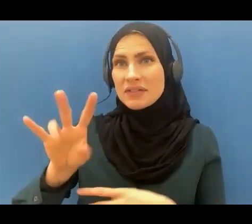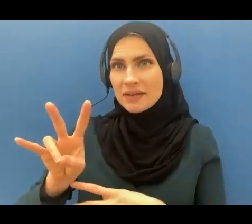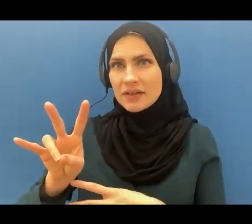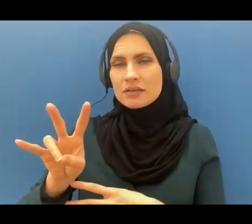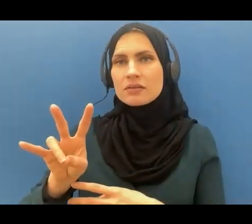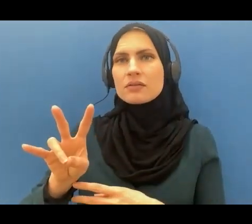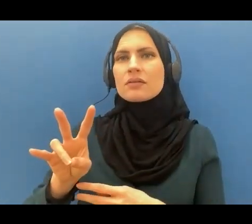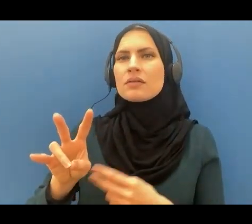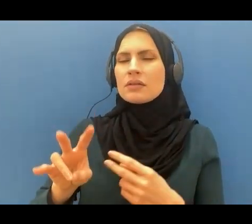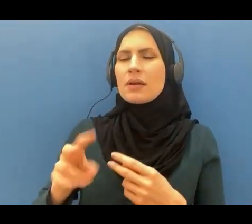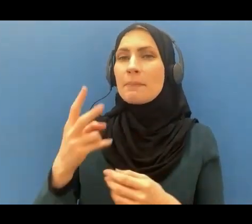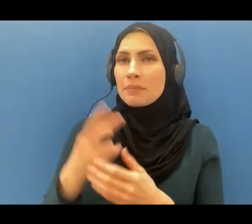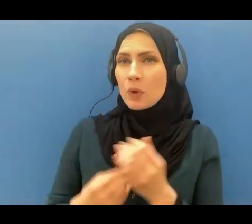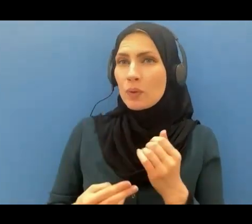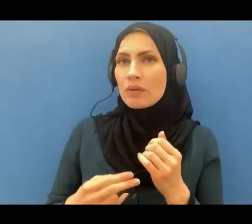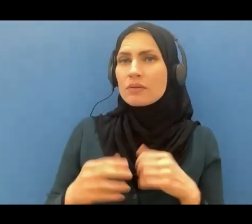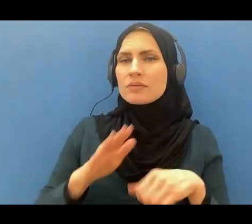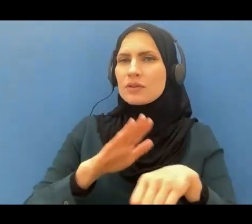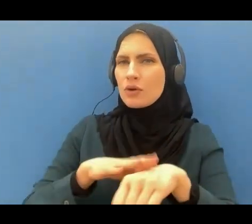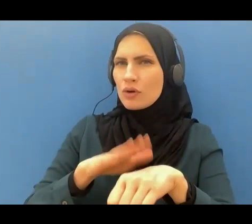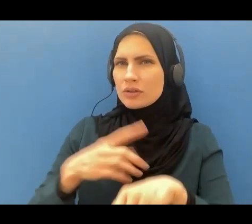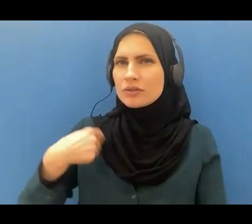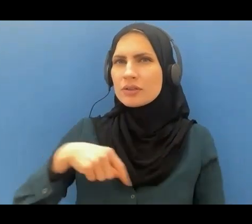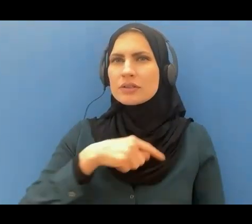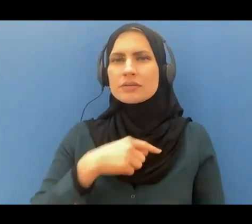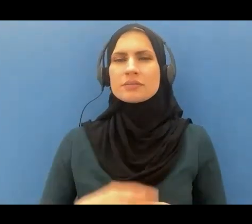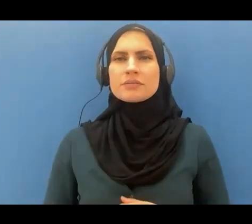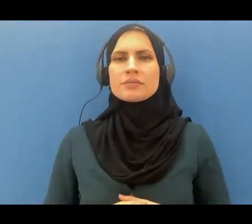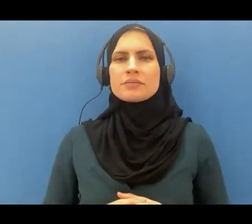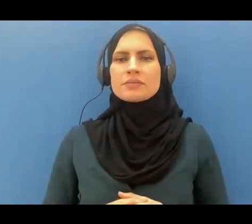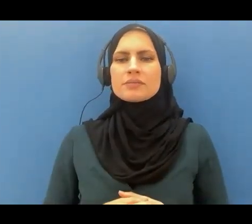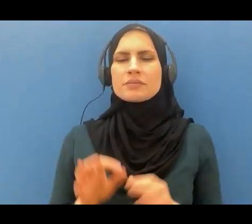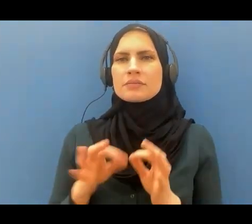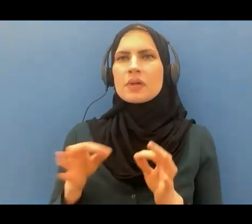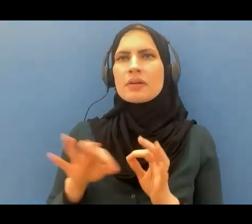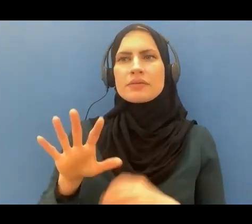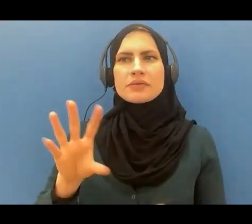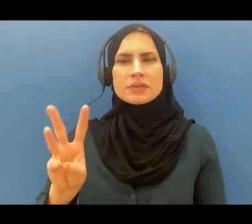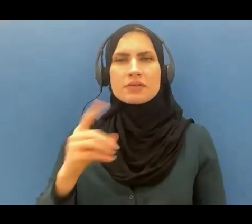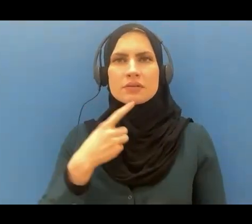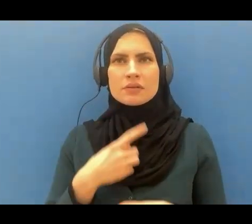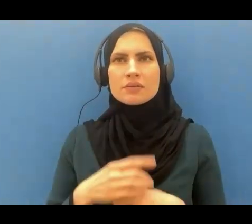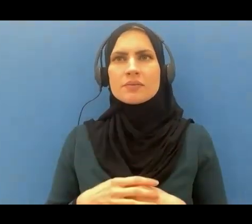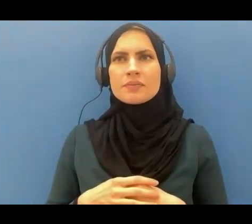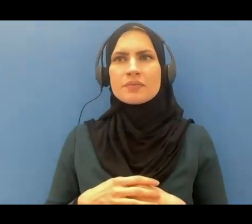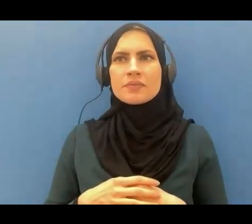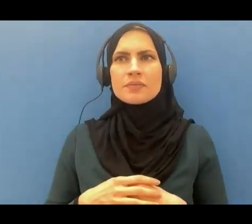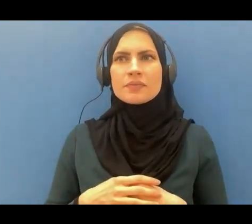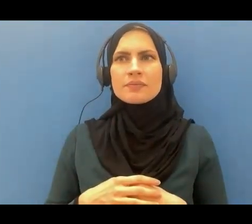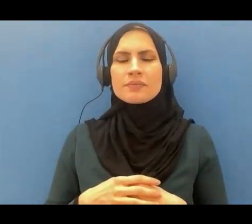us cautions. Ayah number 56, it says, list a person should say,